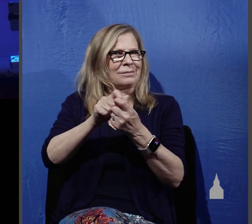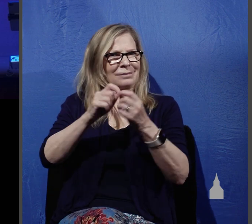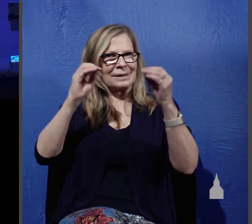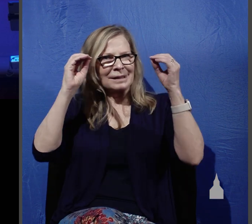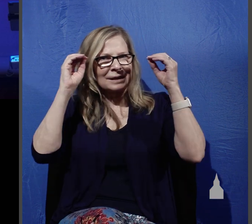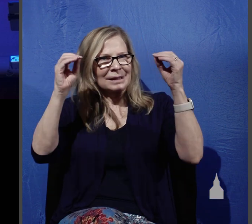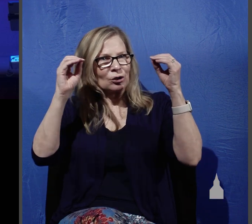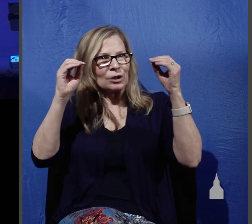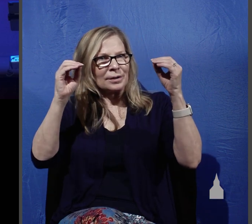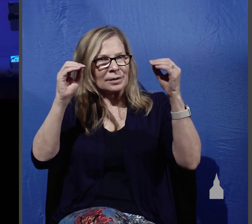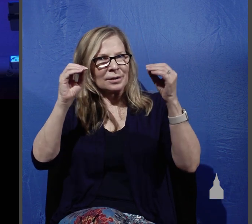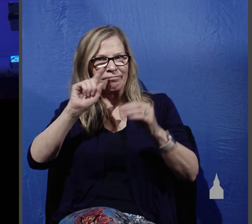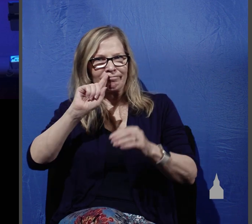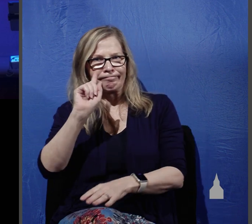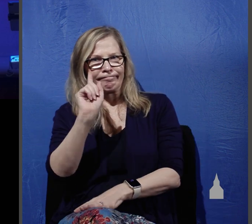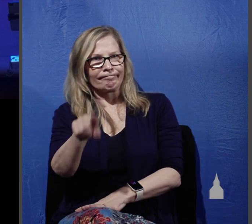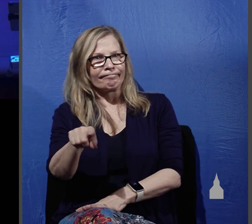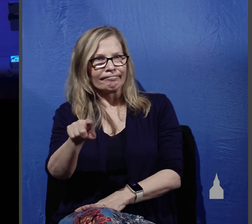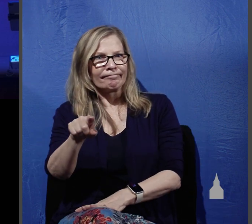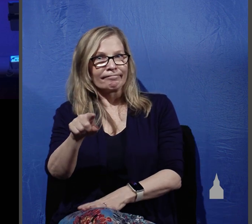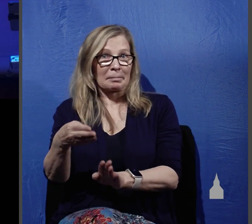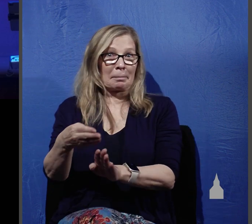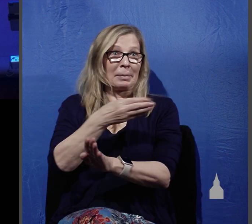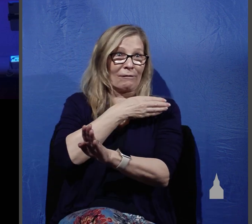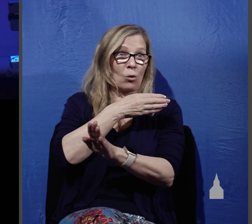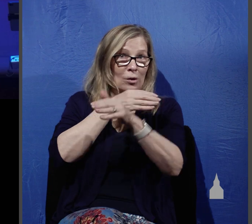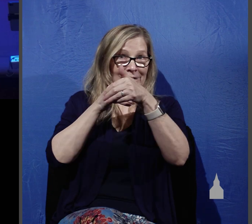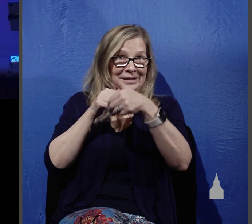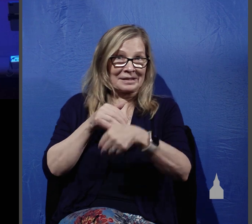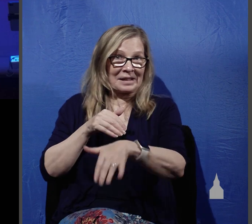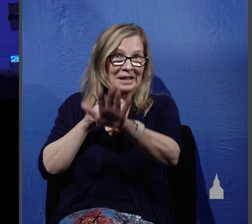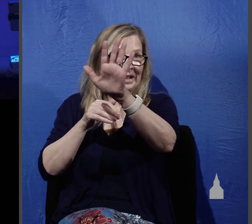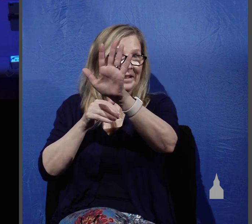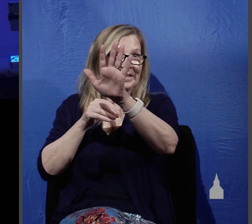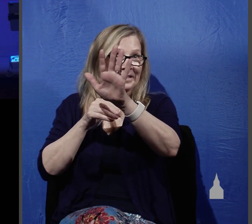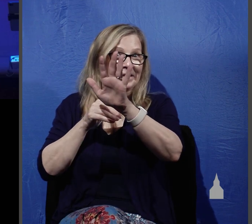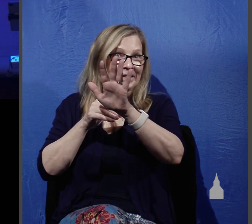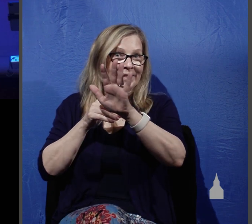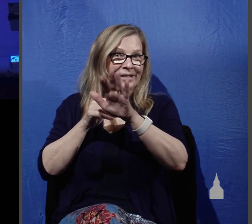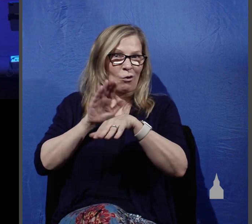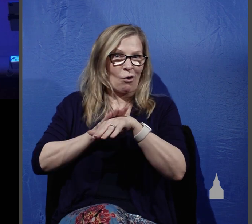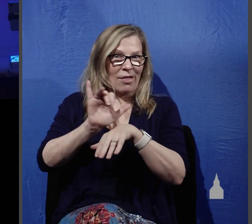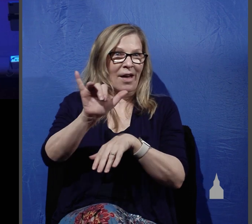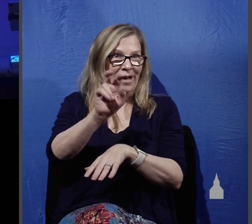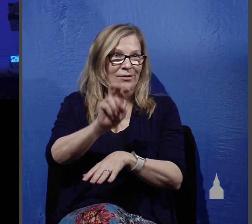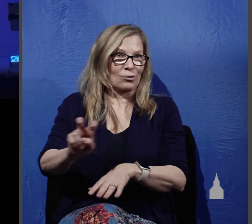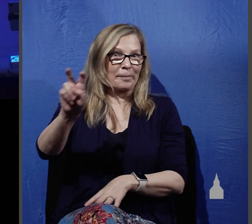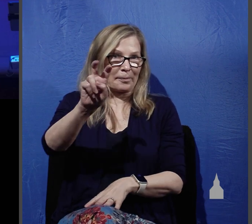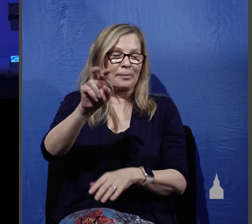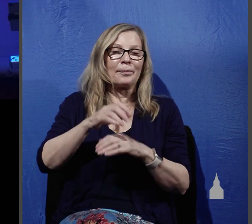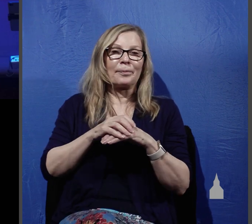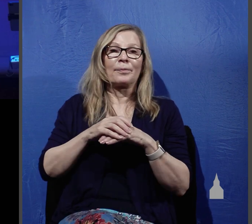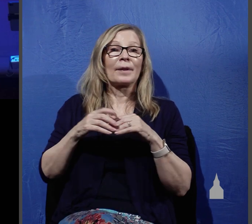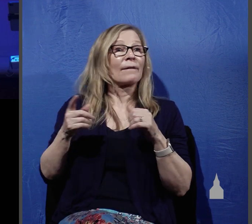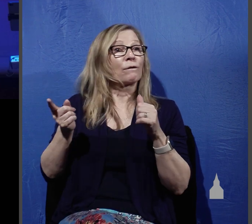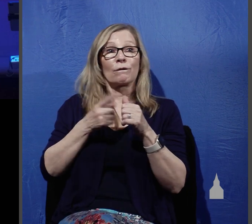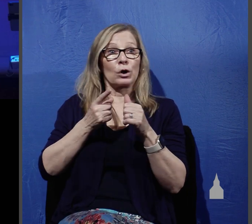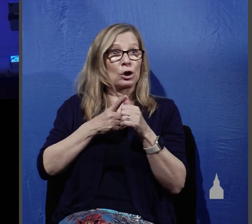that Jesus gave to these men before sending them forth on this mission. And the first thing he told them to do as kingdom